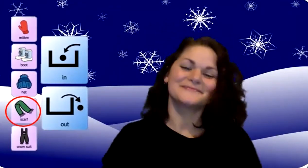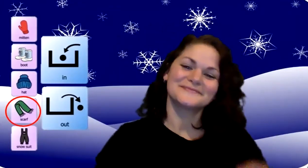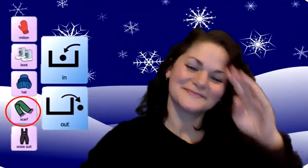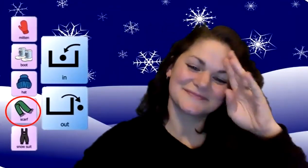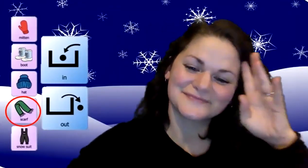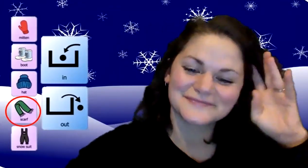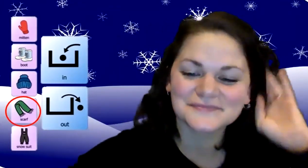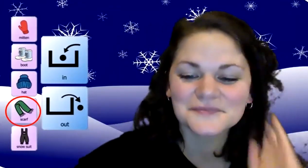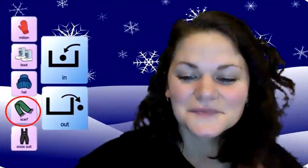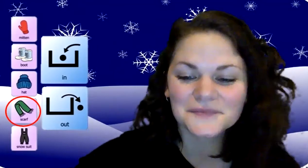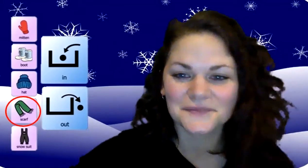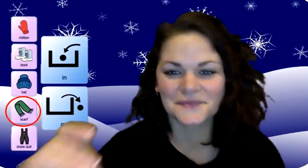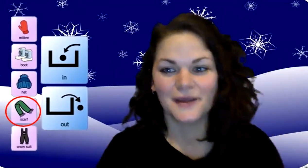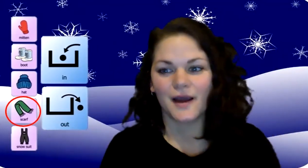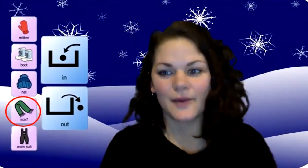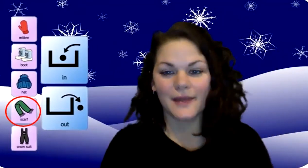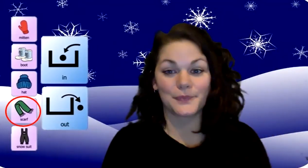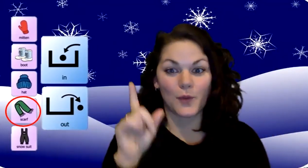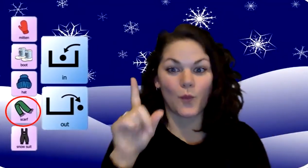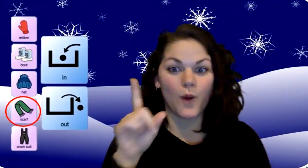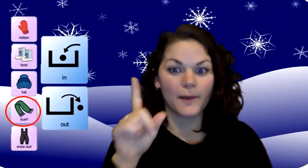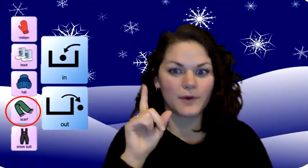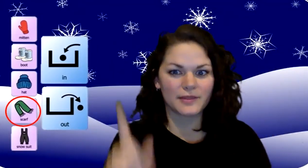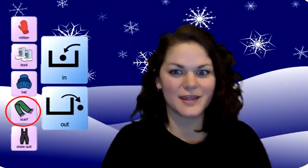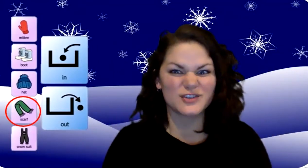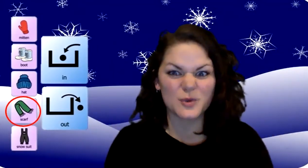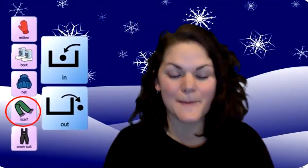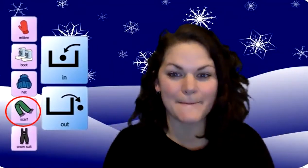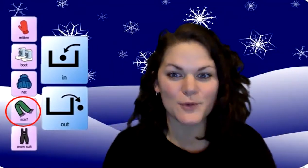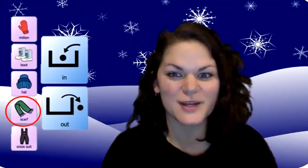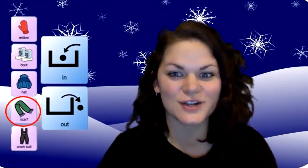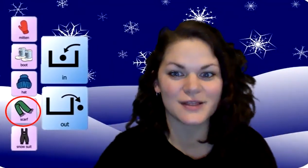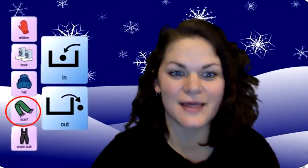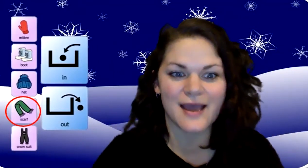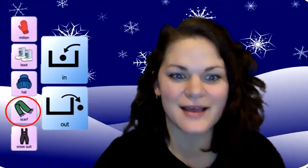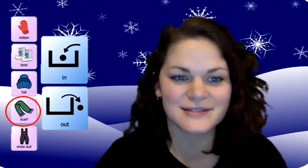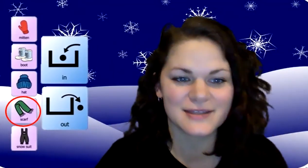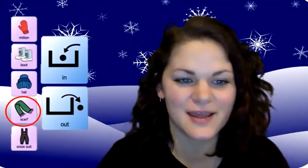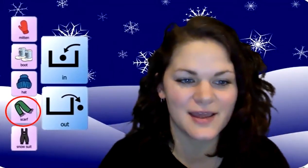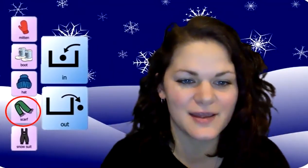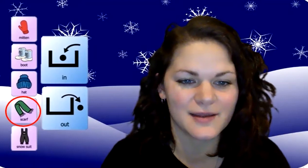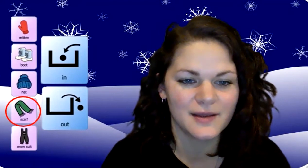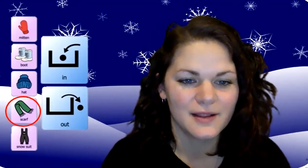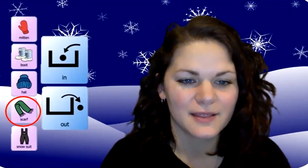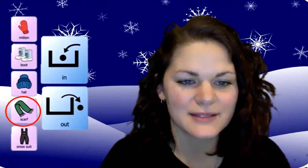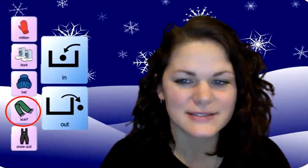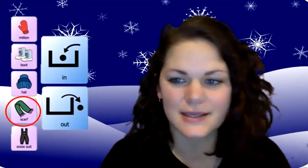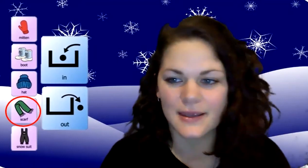That's what it's all about. All right. One more thing. Do you remember? What is our last thing? Let's see. see.